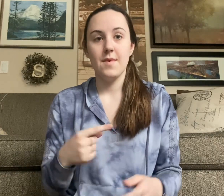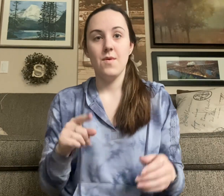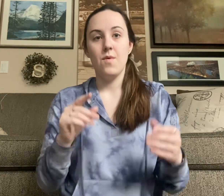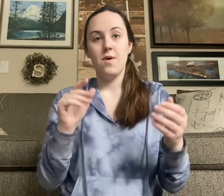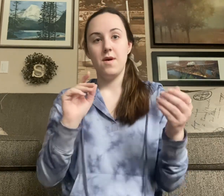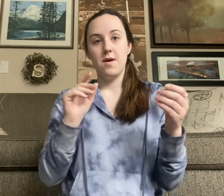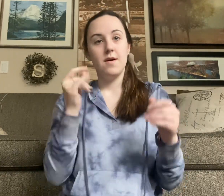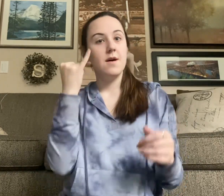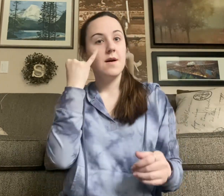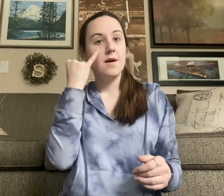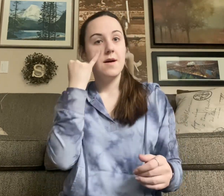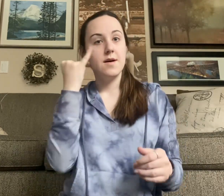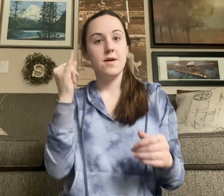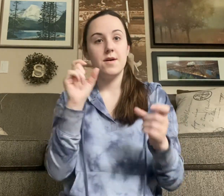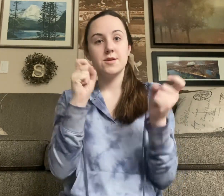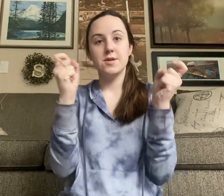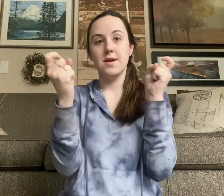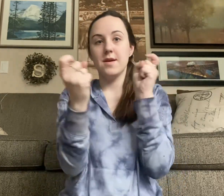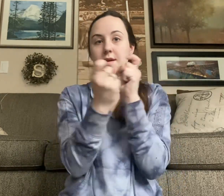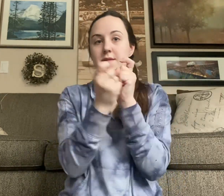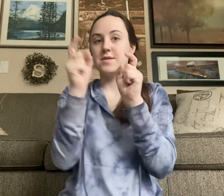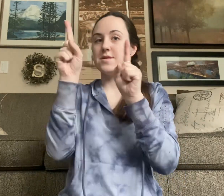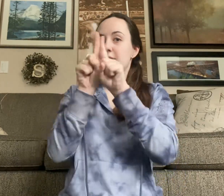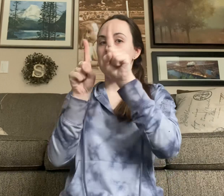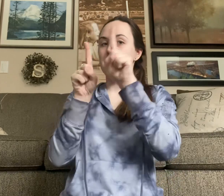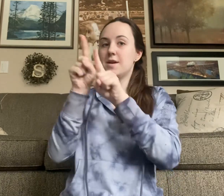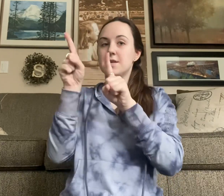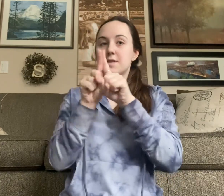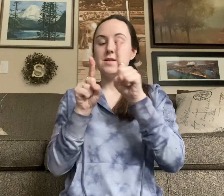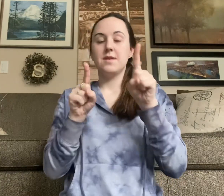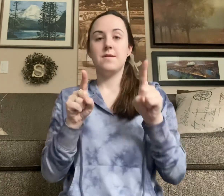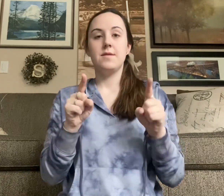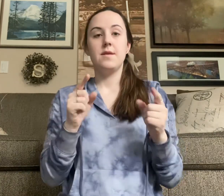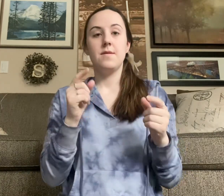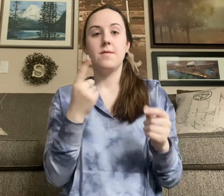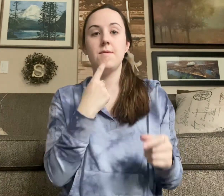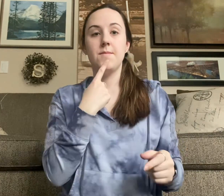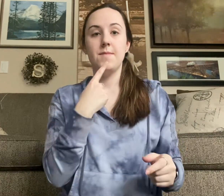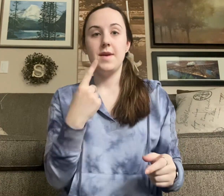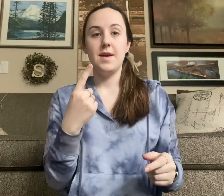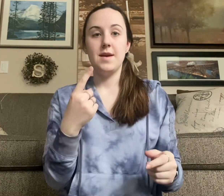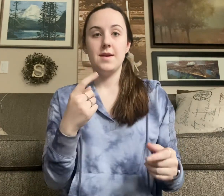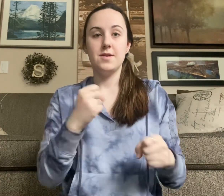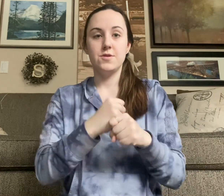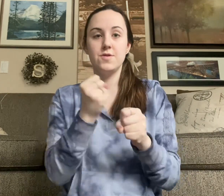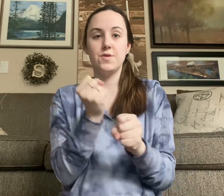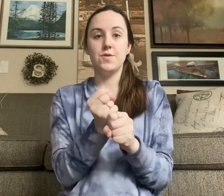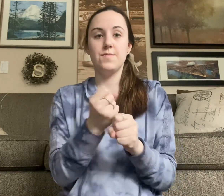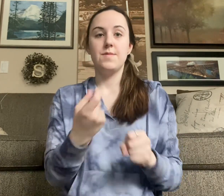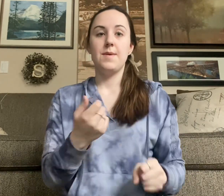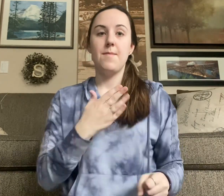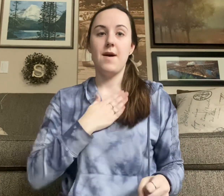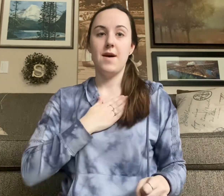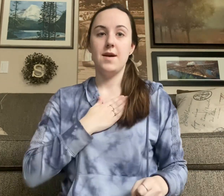What if we really like the stars, say you were meant to be mine?